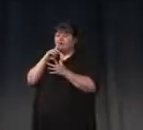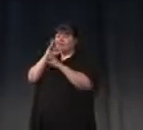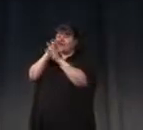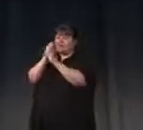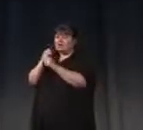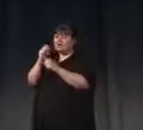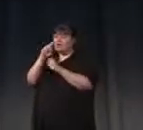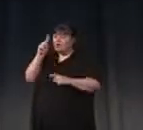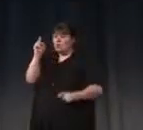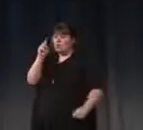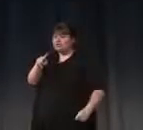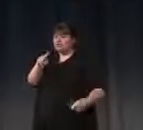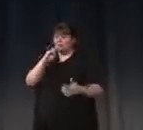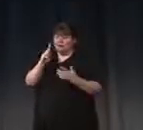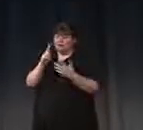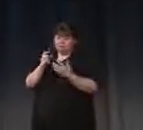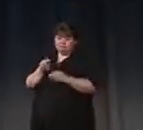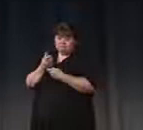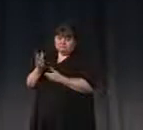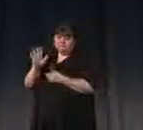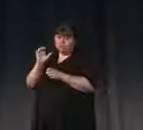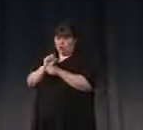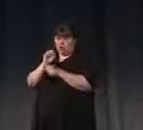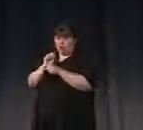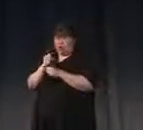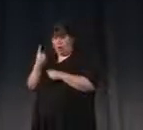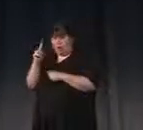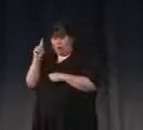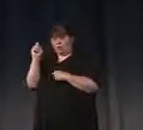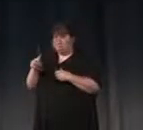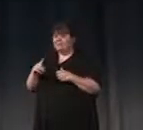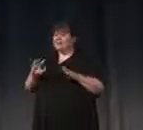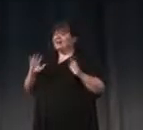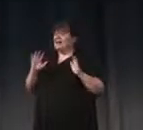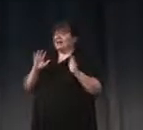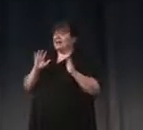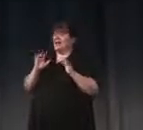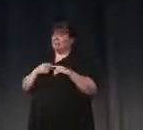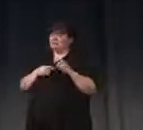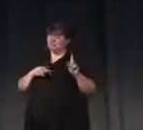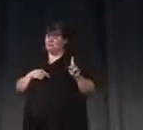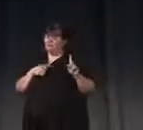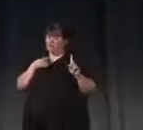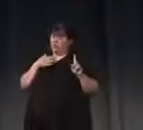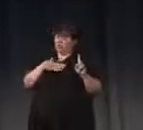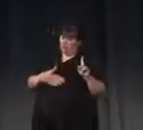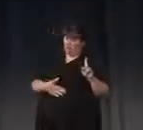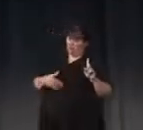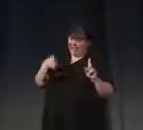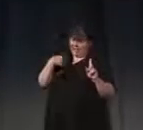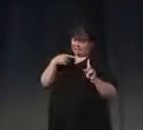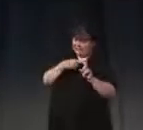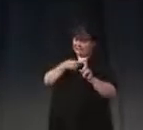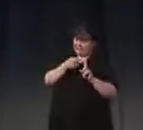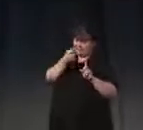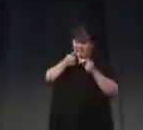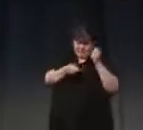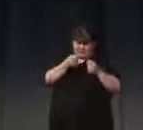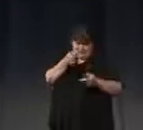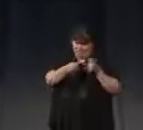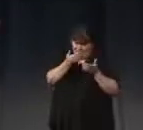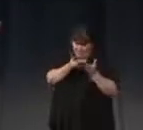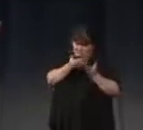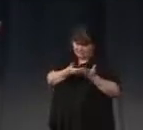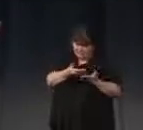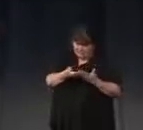that drives his work, or one of the questions, is how is it that when the human is given sparse fragments of evidence,